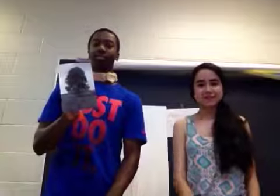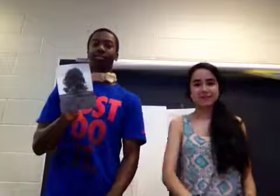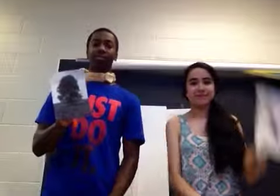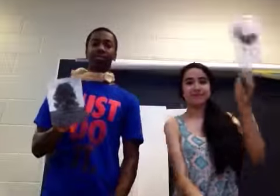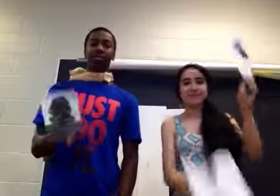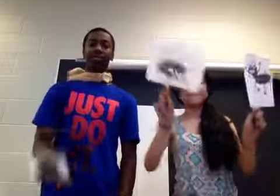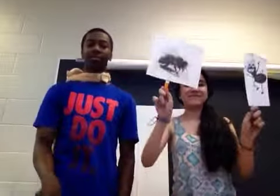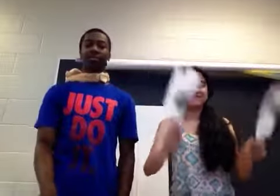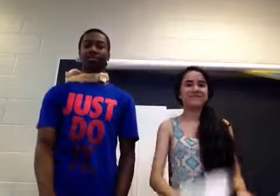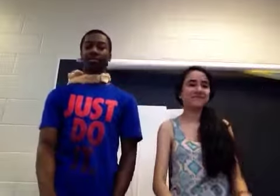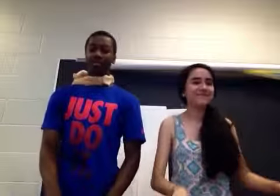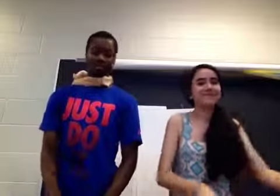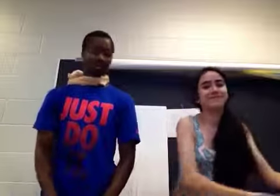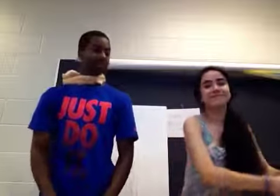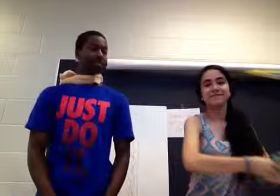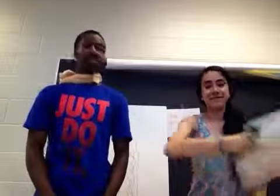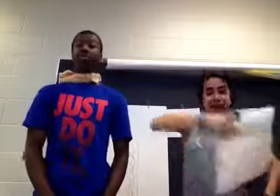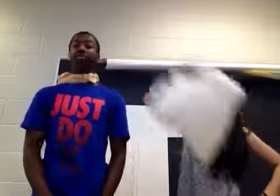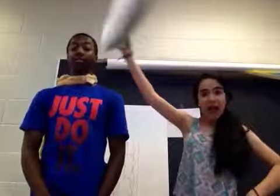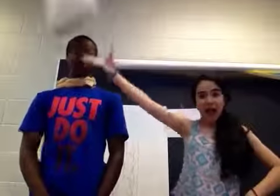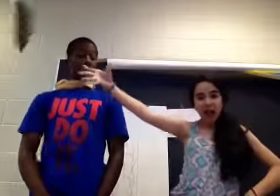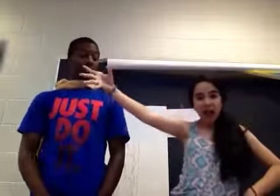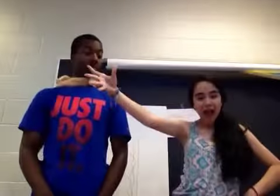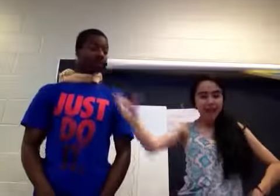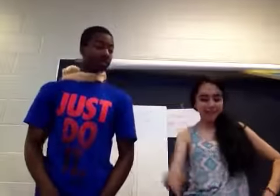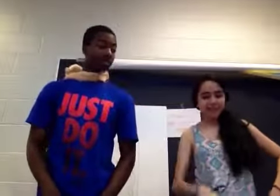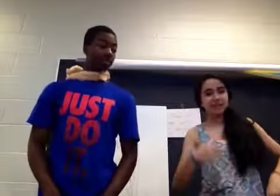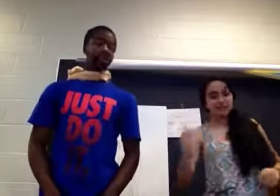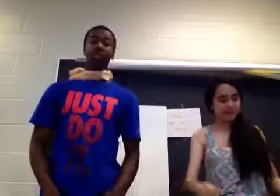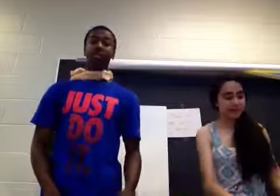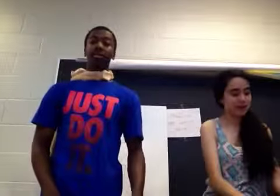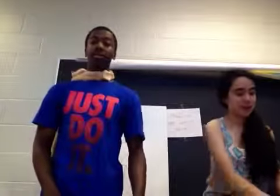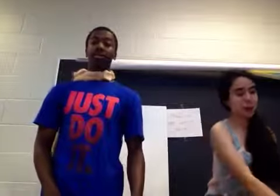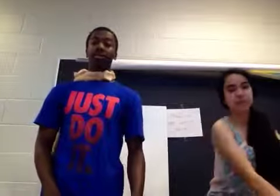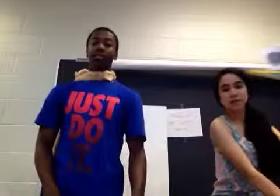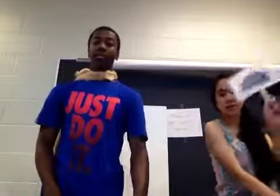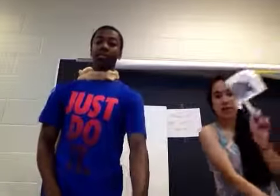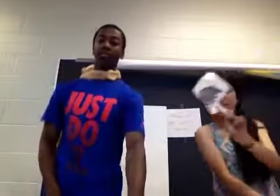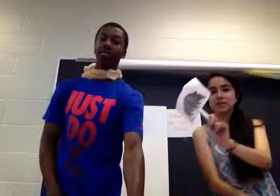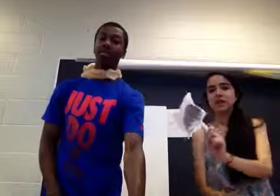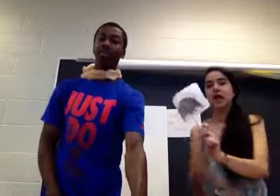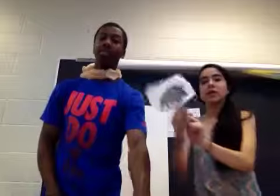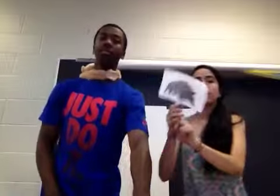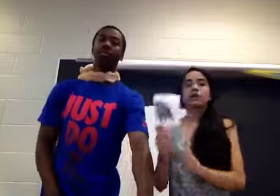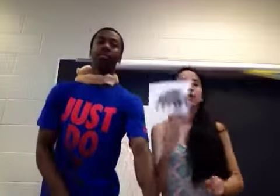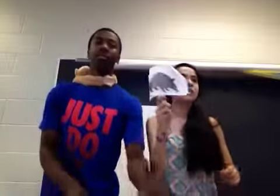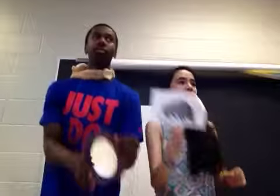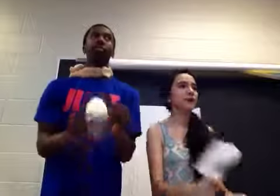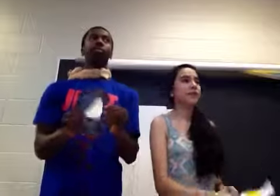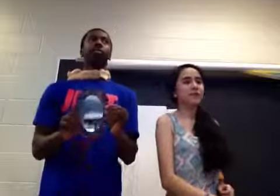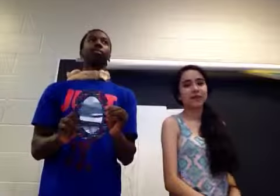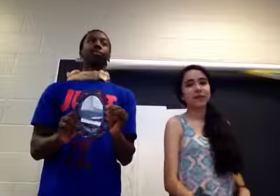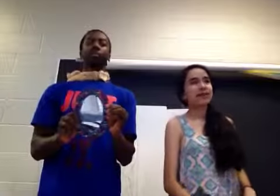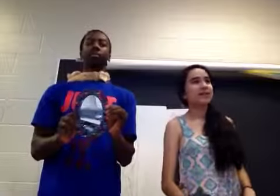bees and ants Slept on hammocks without pillows Eating lids and armadillos Till I realised on reflection